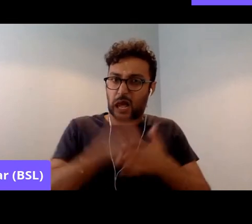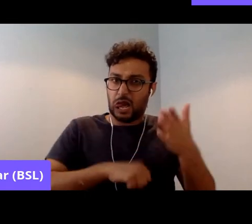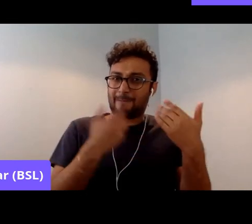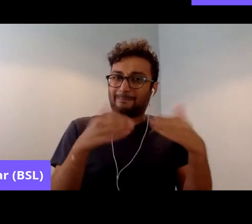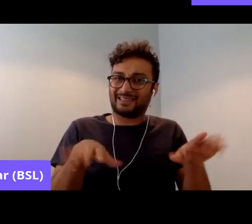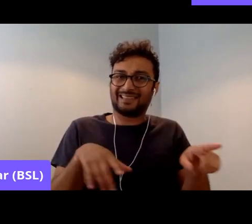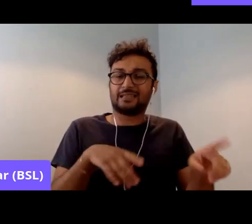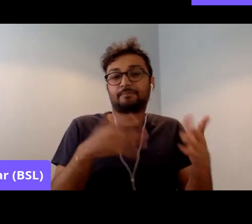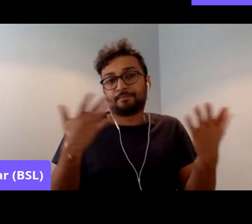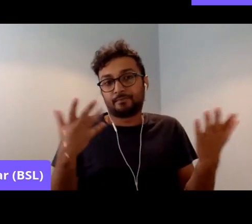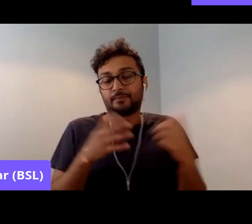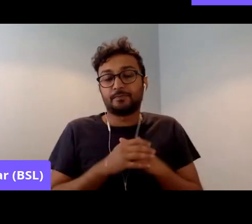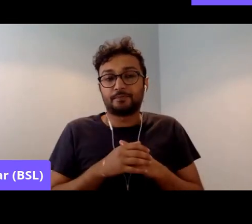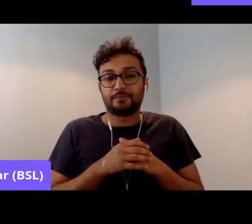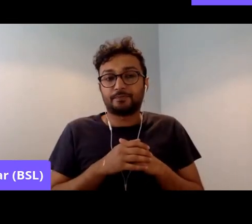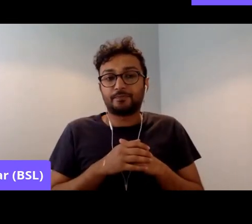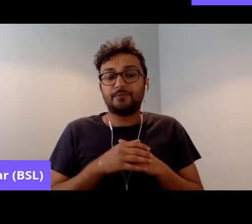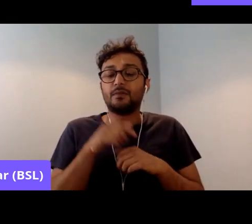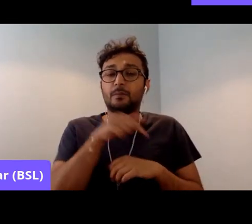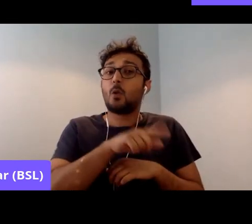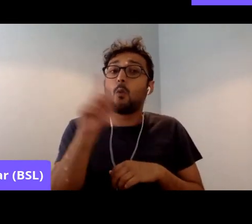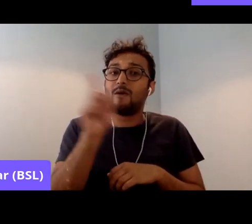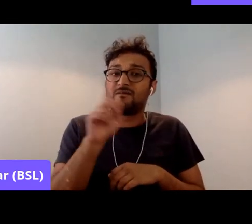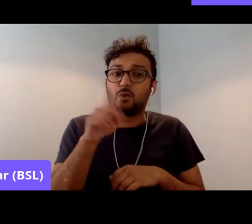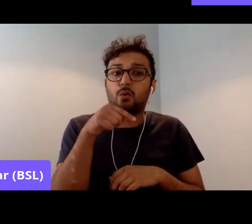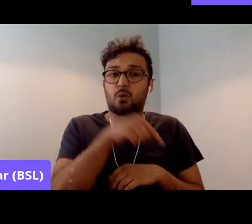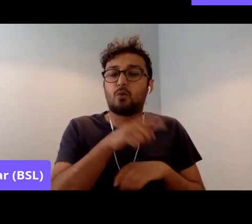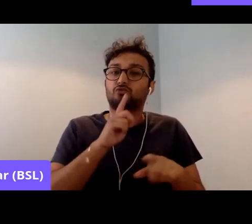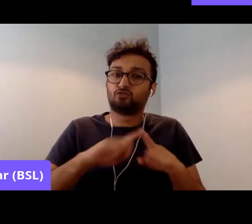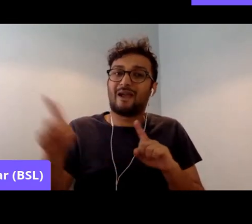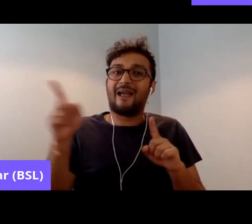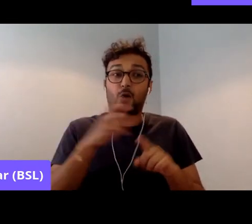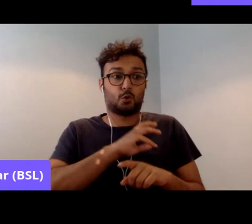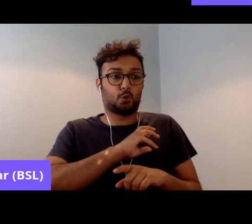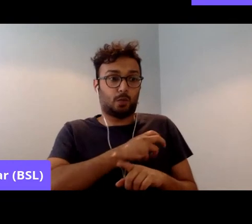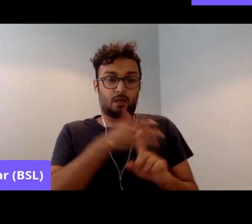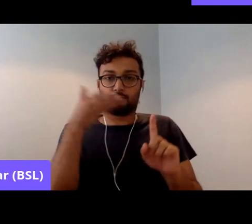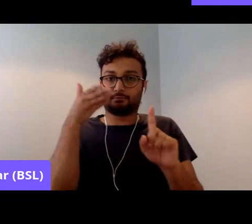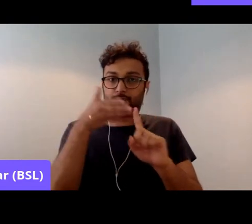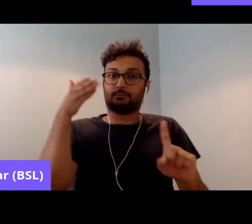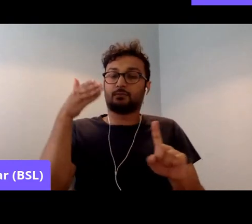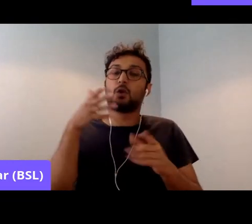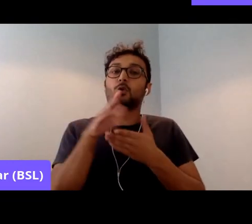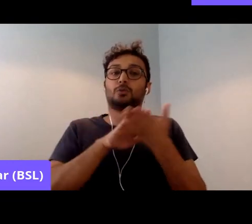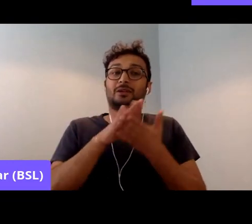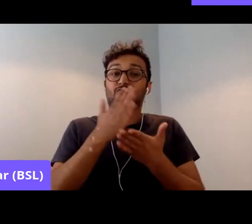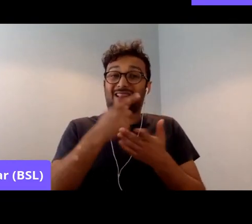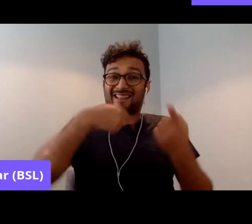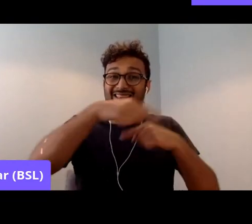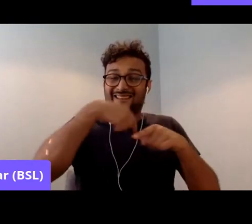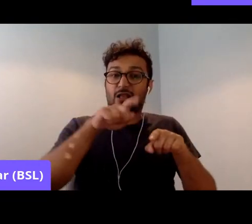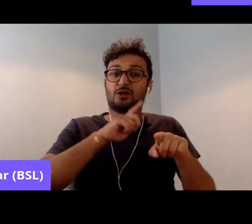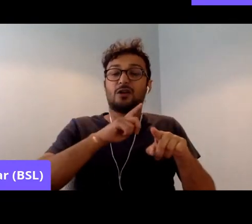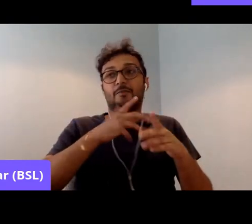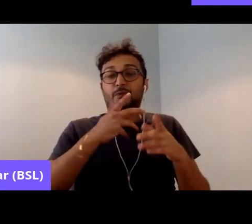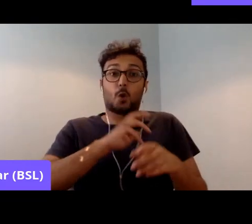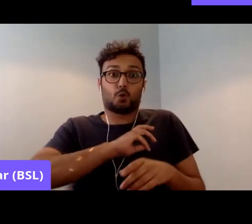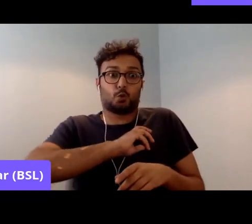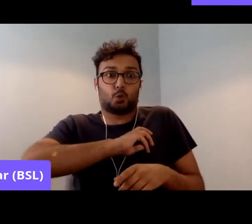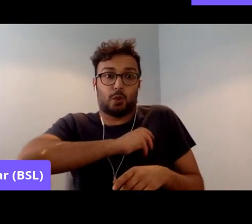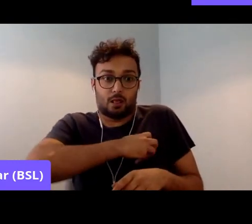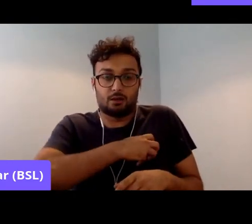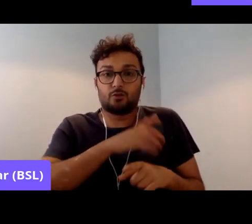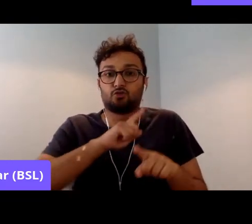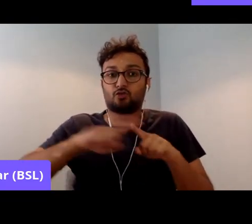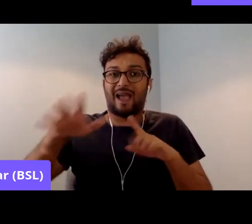union, um, recognition. And in that sense, was an existential struggle for the trade unions. And